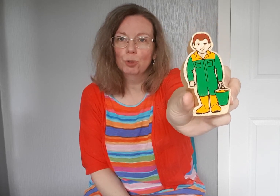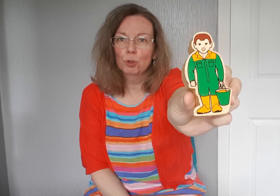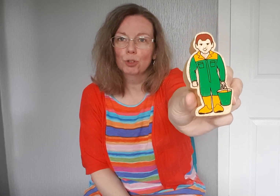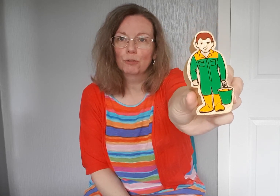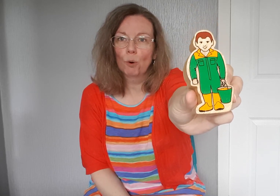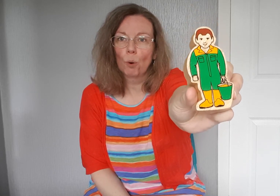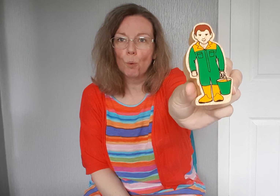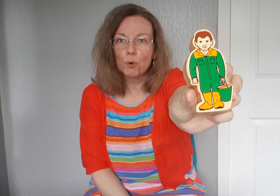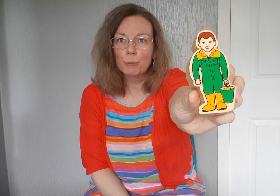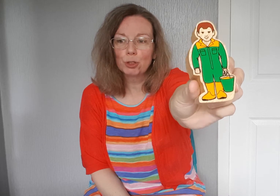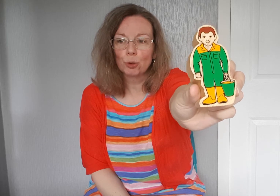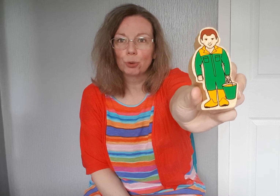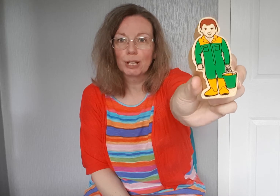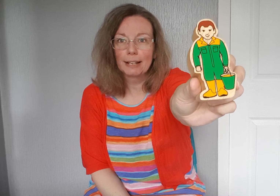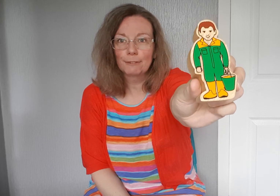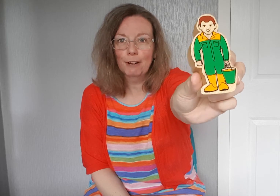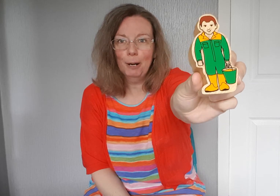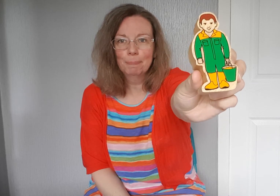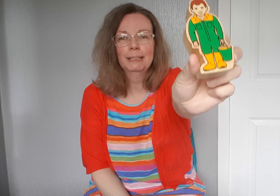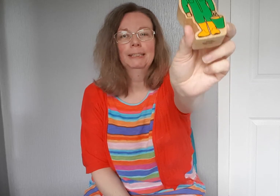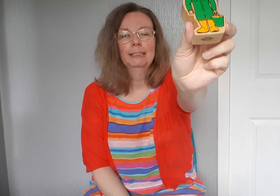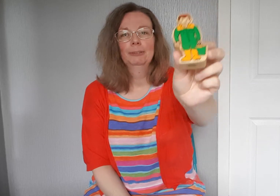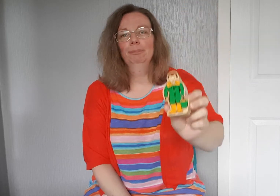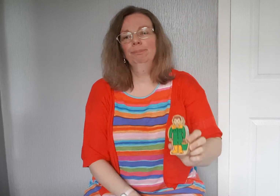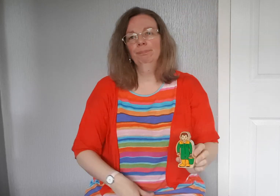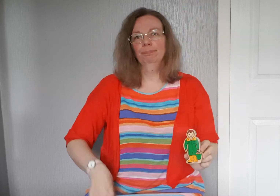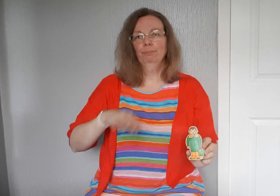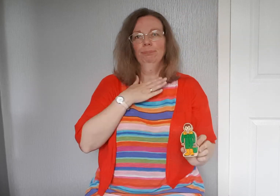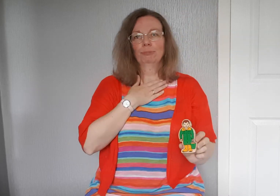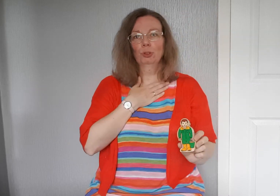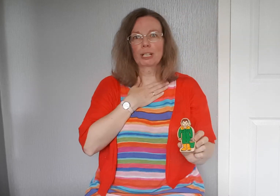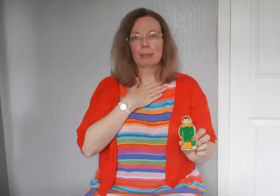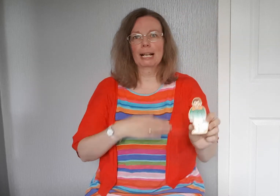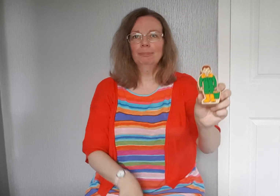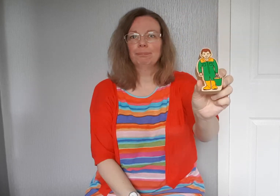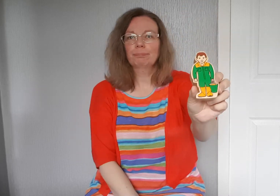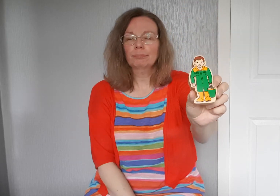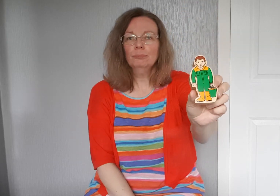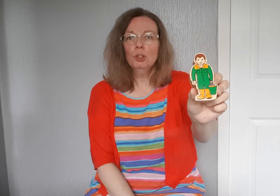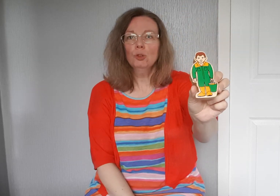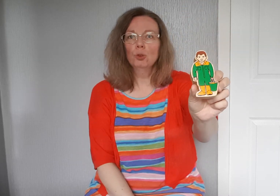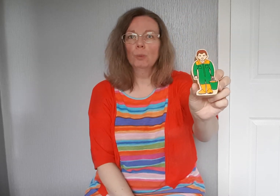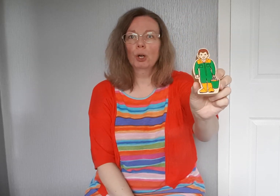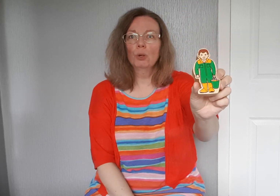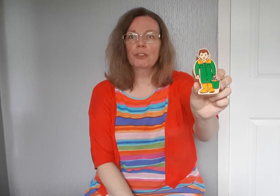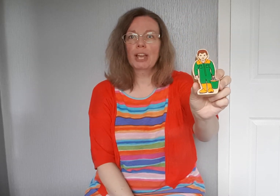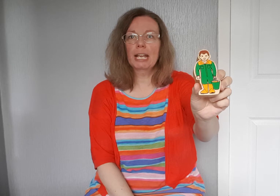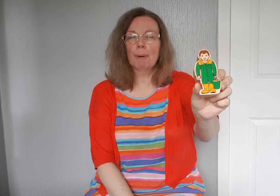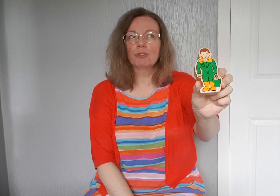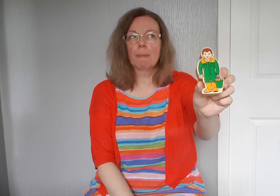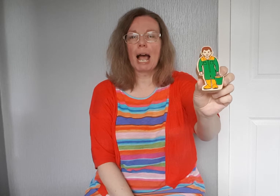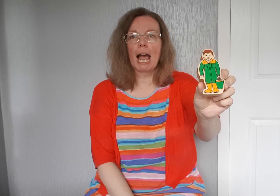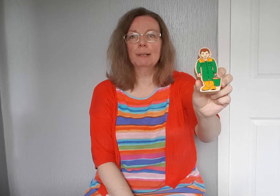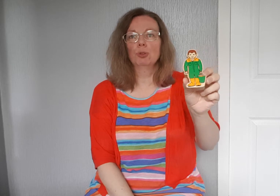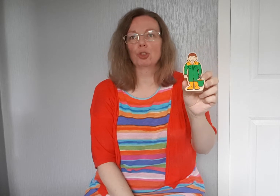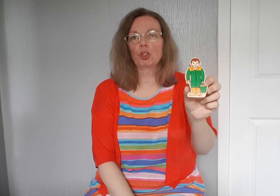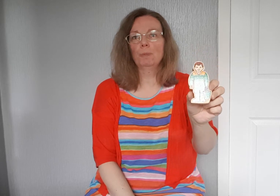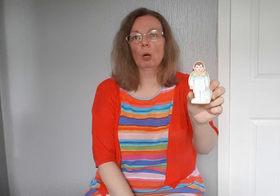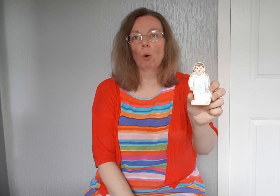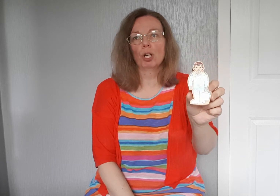use for Old MacDonald had a farm. Sorry about that. So we're going to think about some animals that could be on